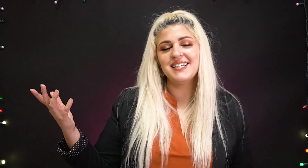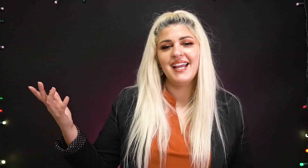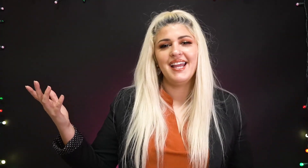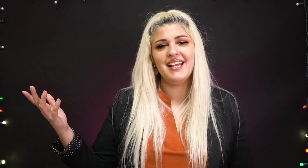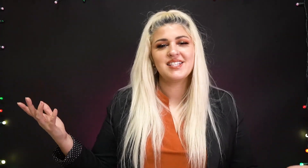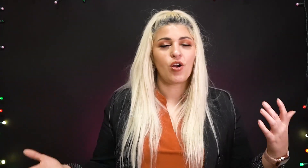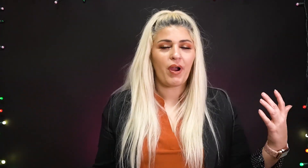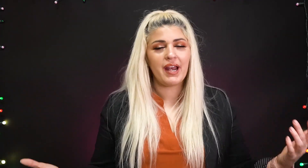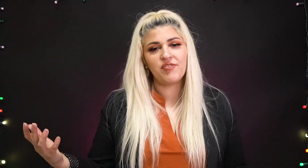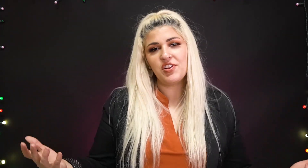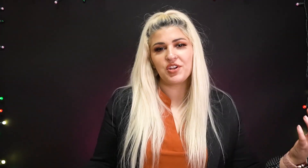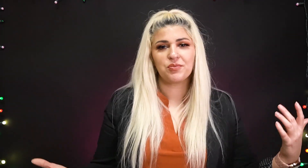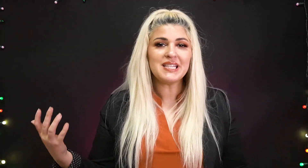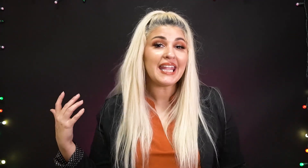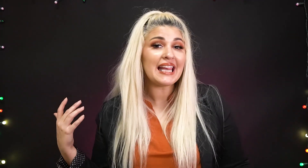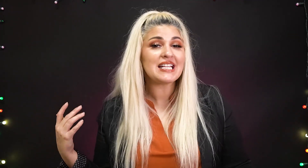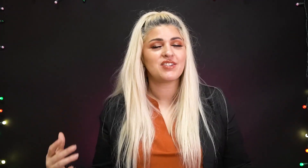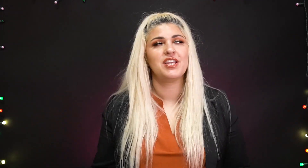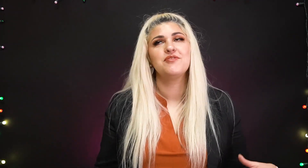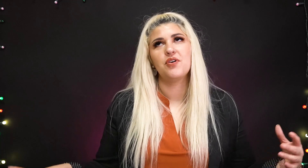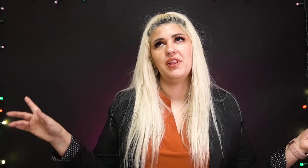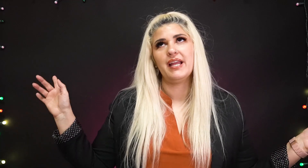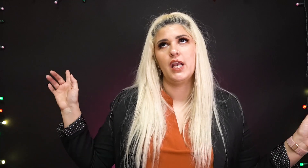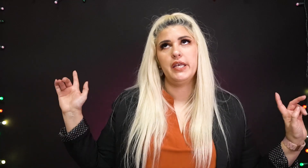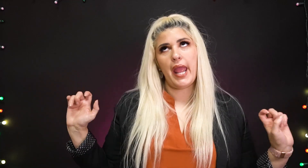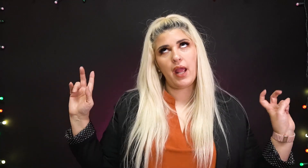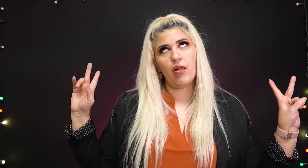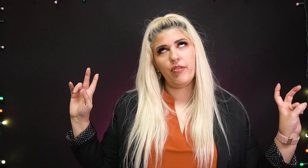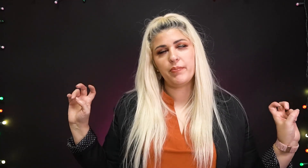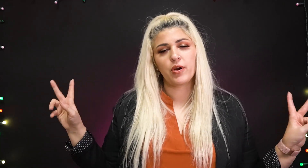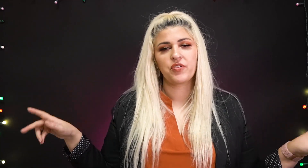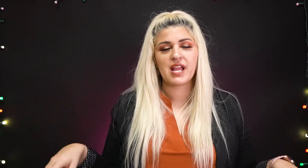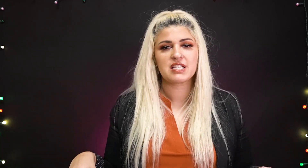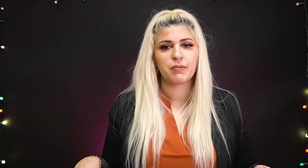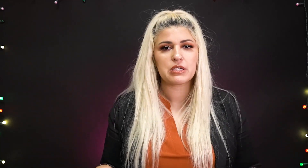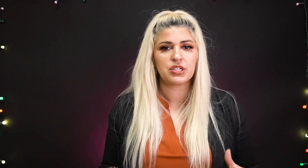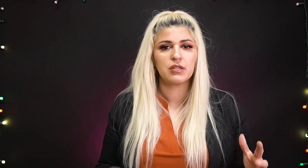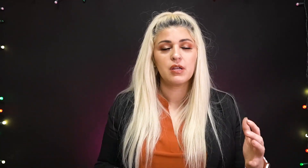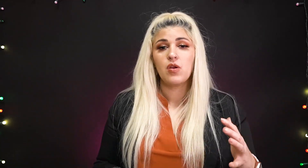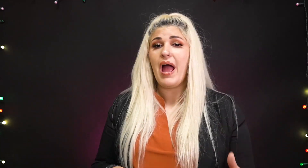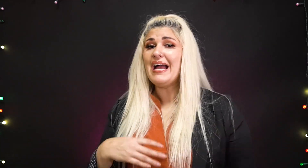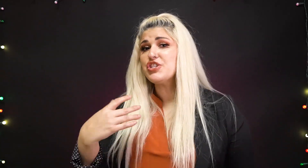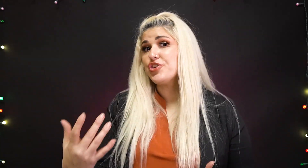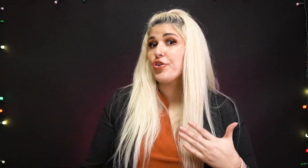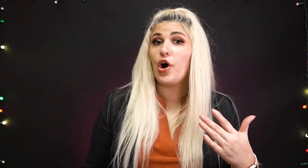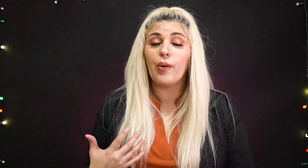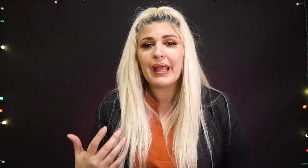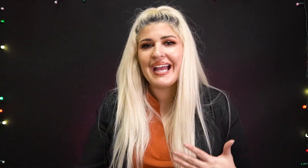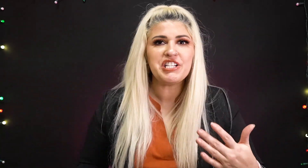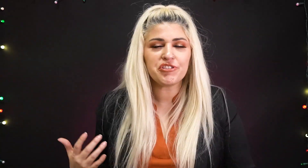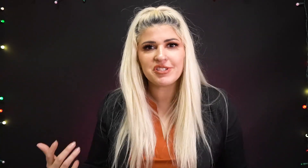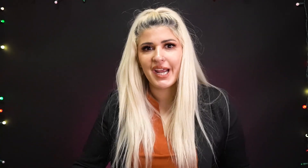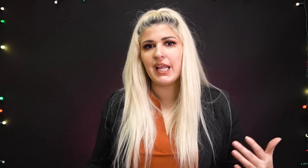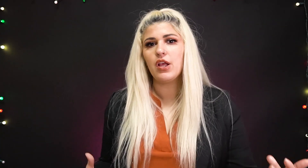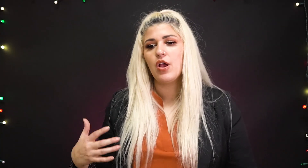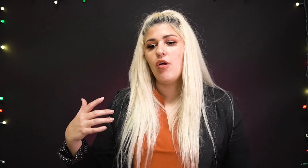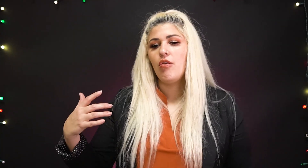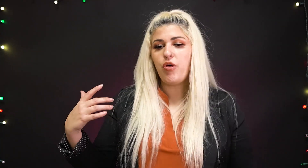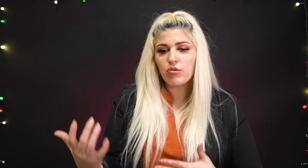it's all right if you look ridiculous or you don't like nail the perfect expression. As you're going, as you're signing, those